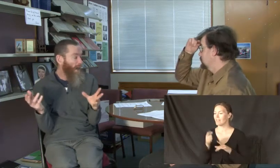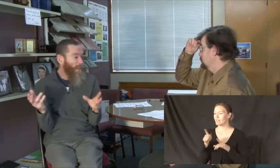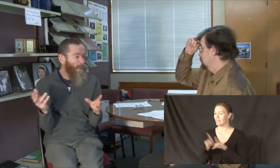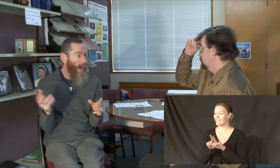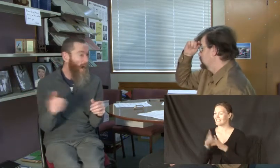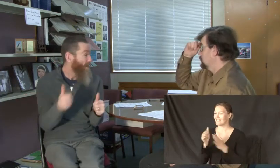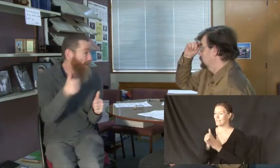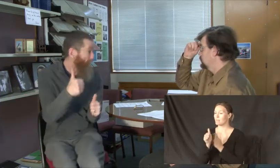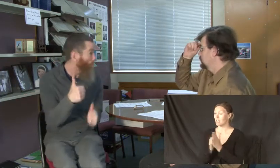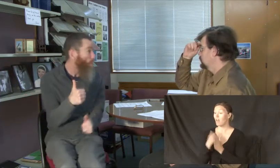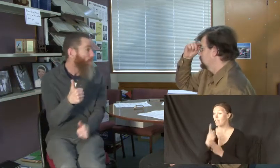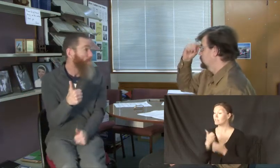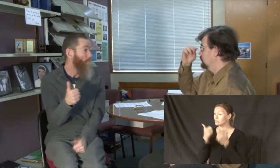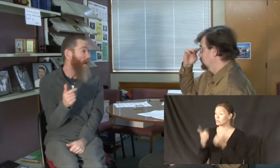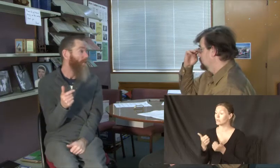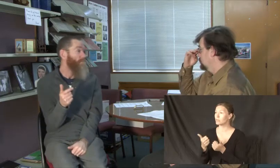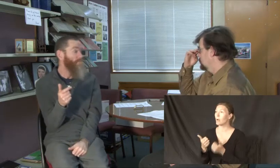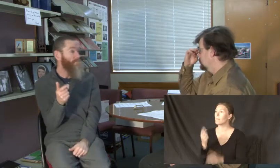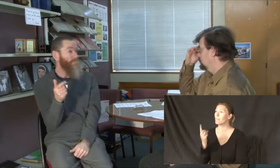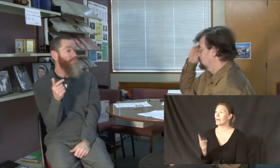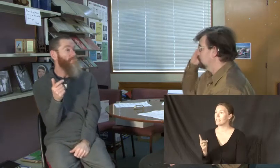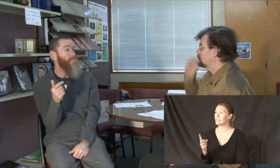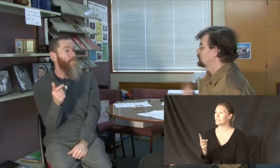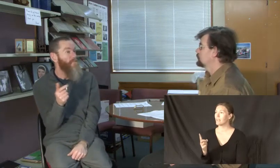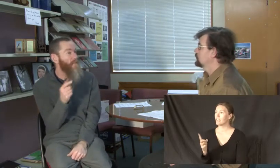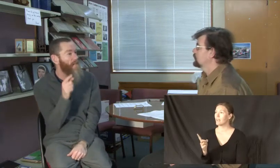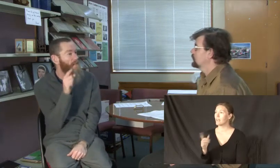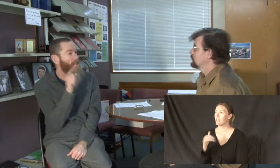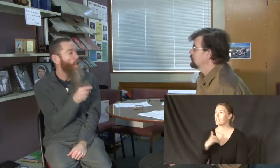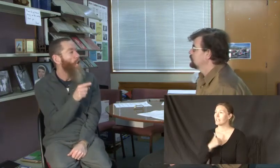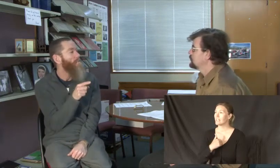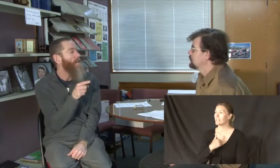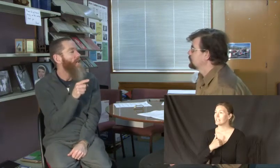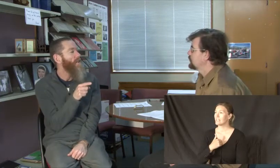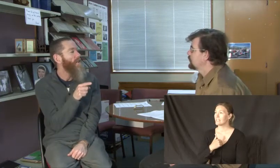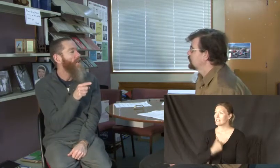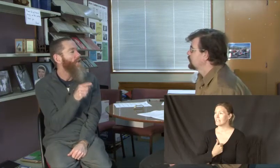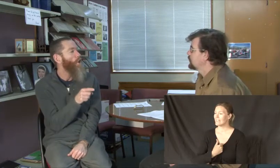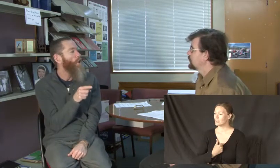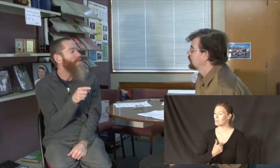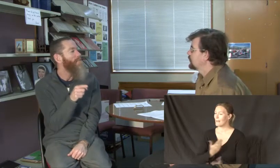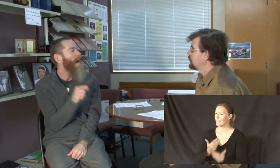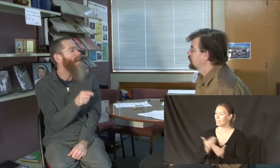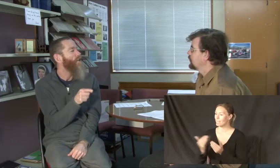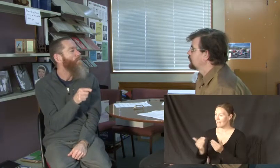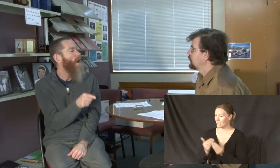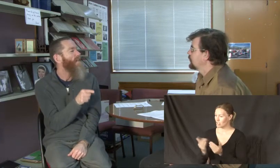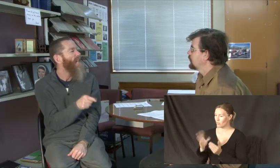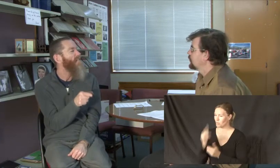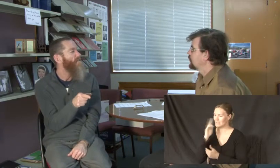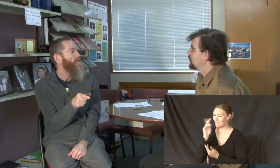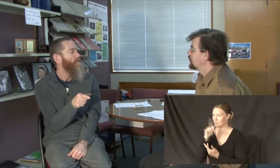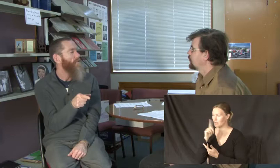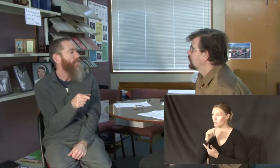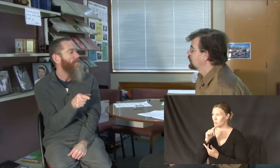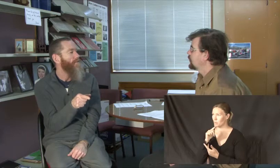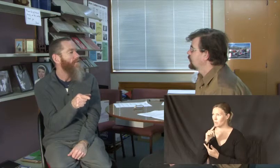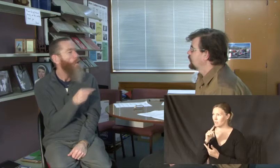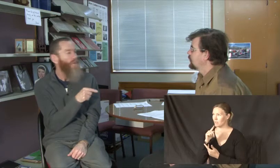And I think that's good. But it's got to be managed by the deaf. Not the